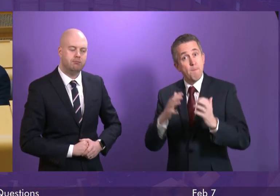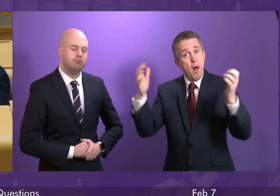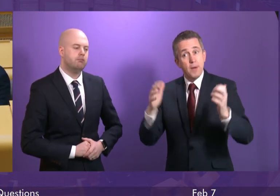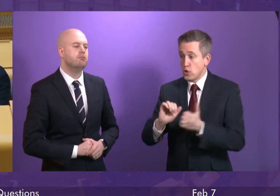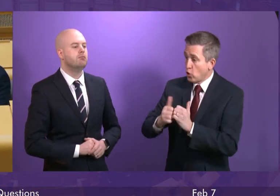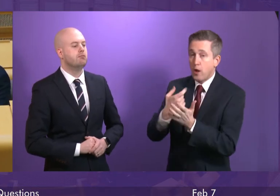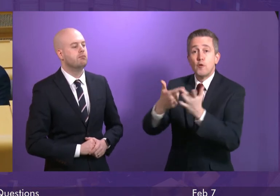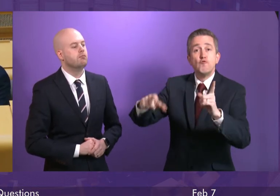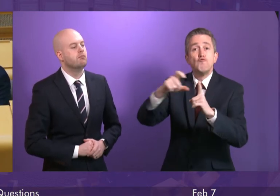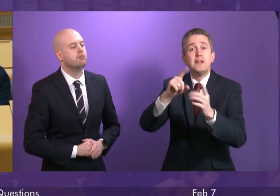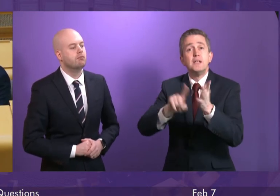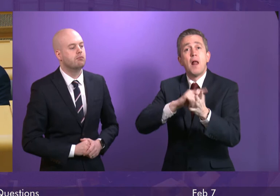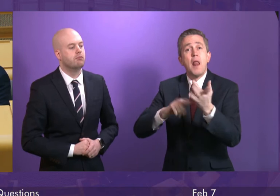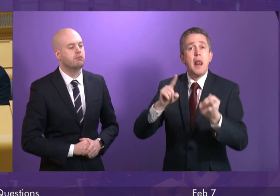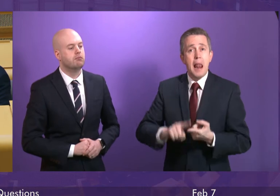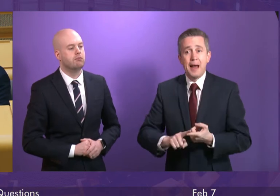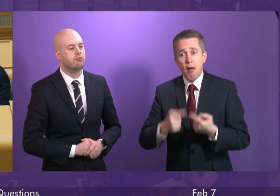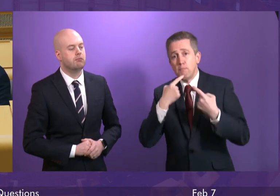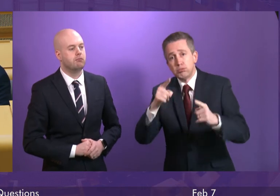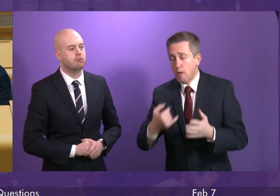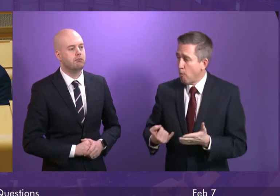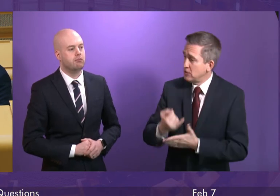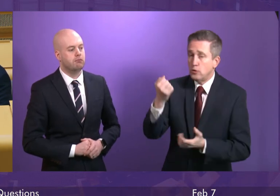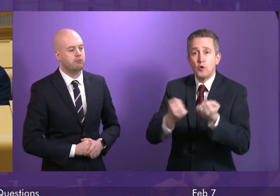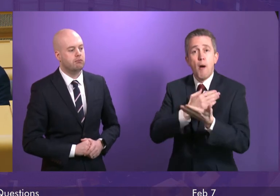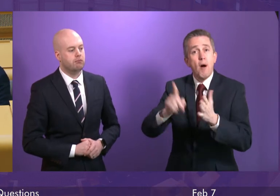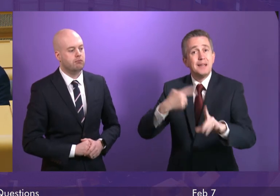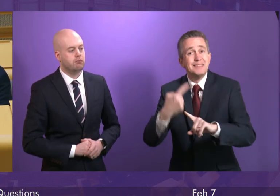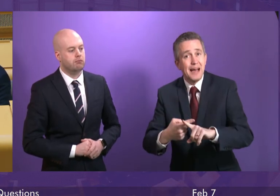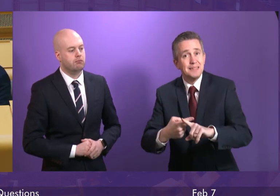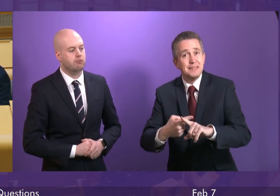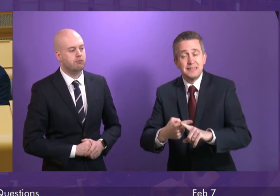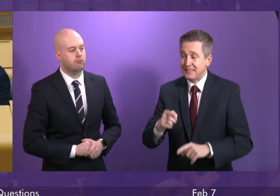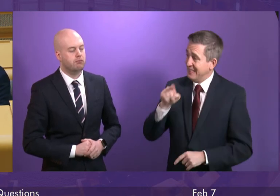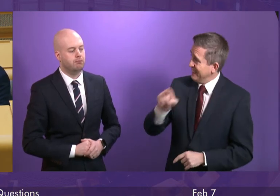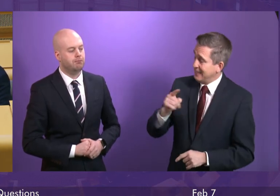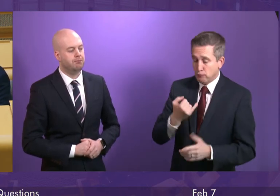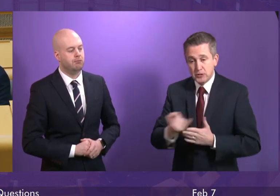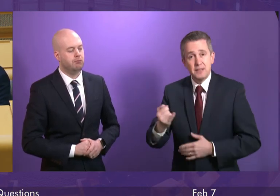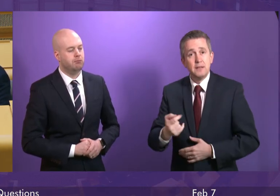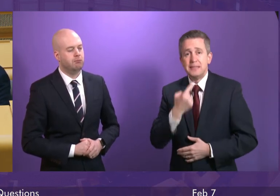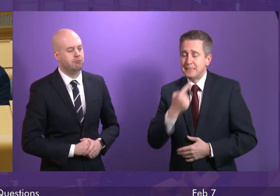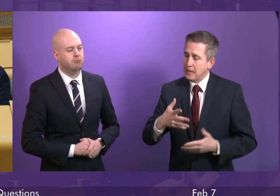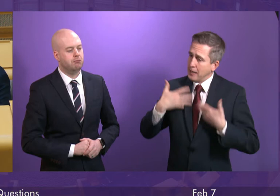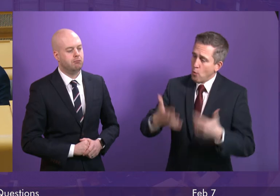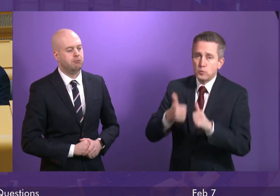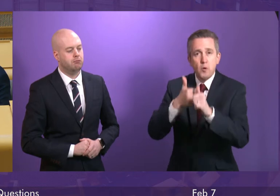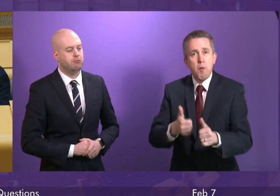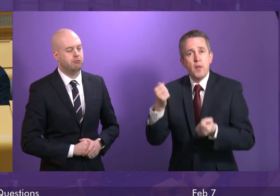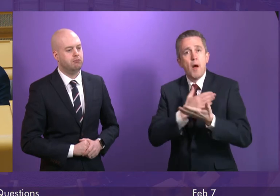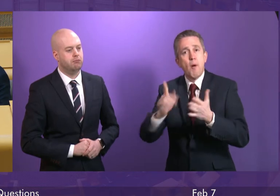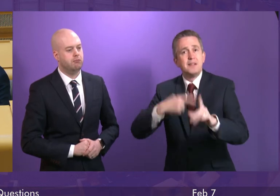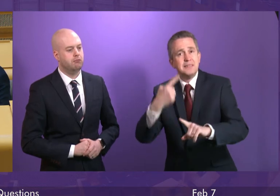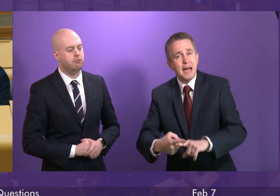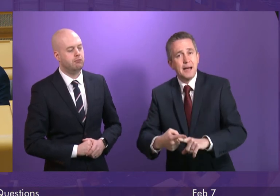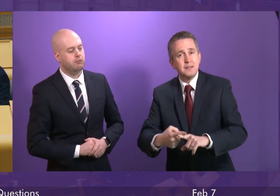his colleague Richard Lyle made his opposition plain. He said, no. I am not for your parking charge, Levy,